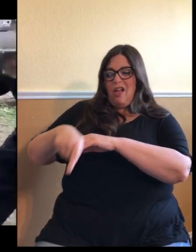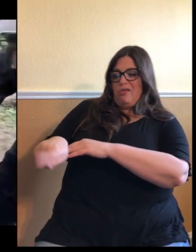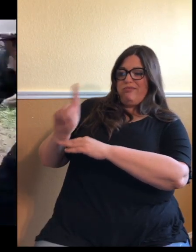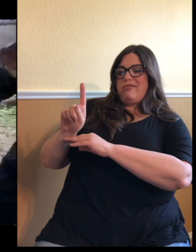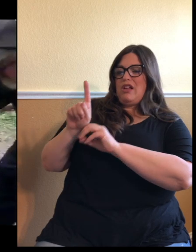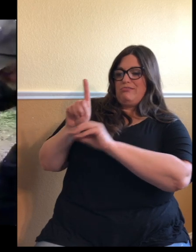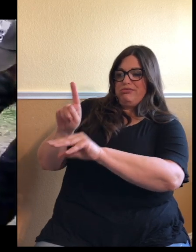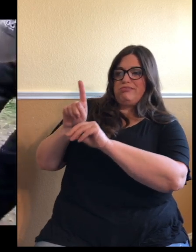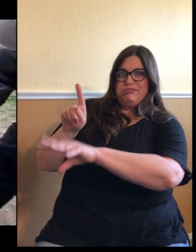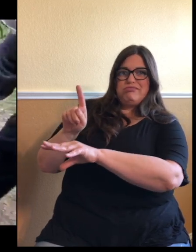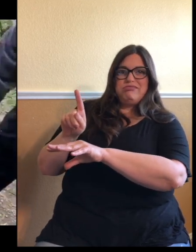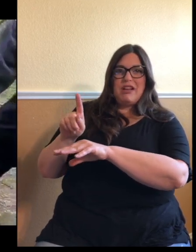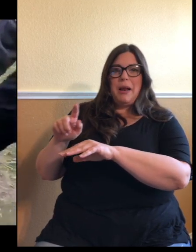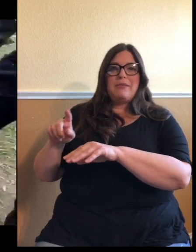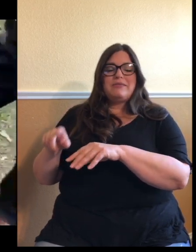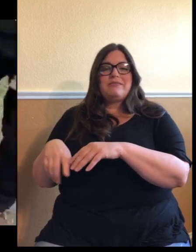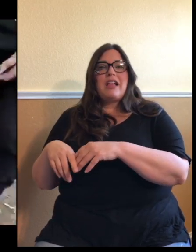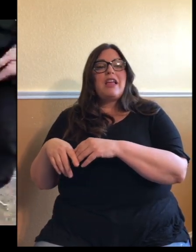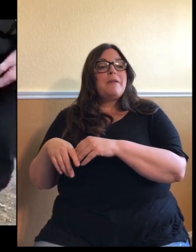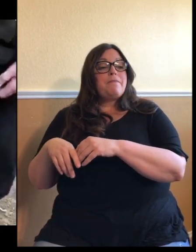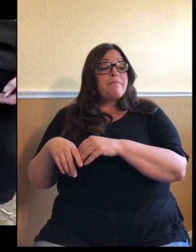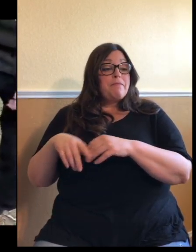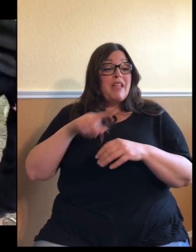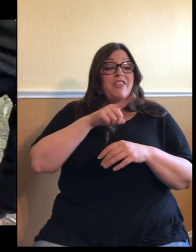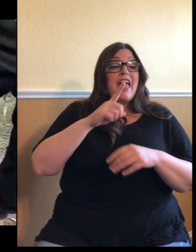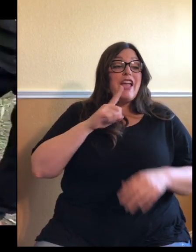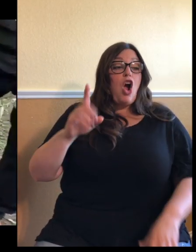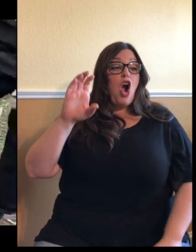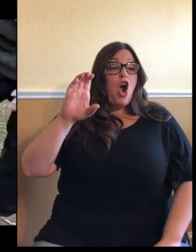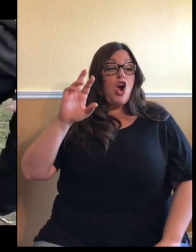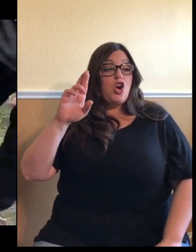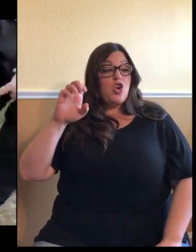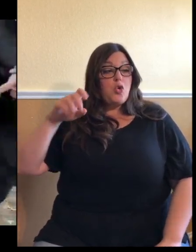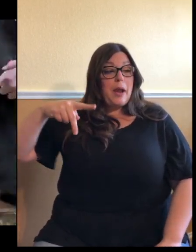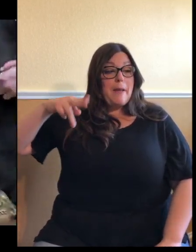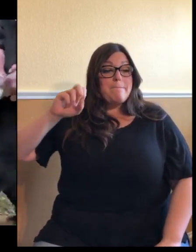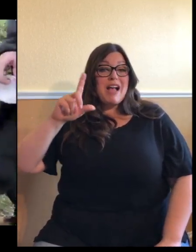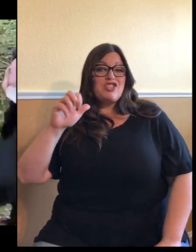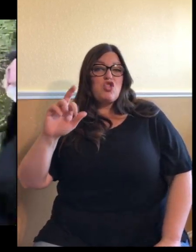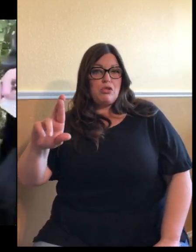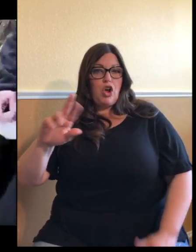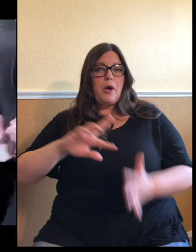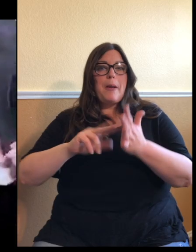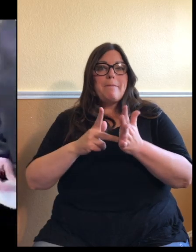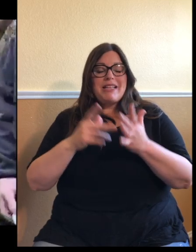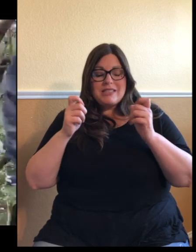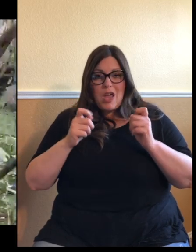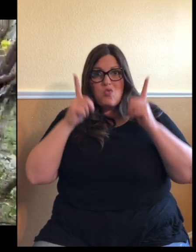They are technically called crepuscular, which means they're active at dawn and dusk. These guys are a little more kind of all day.